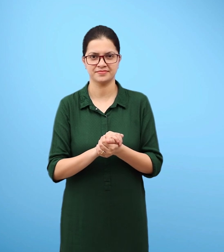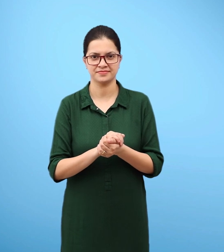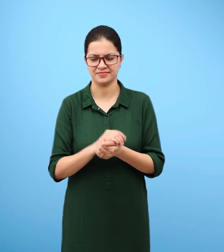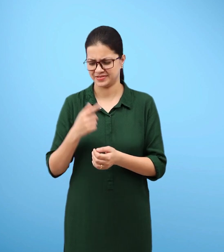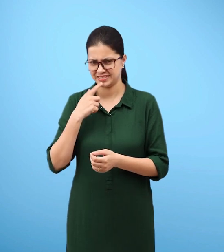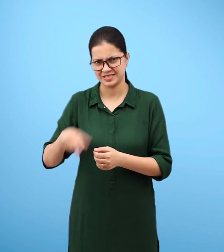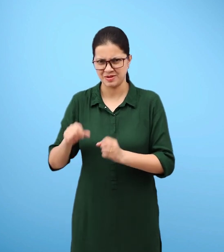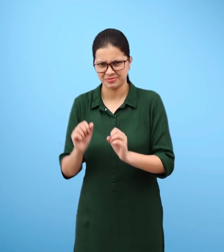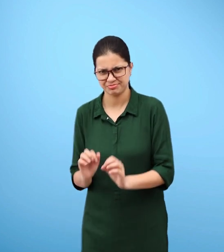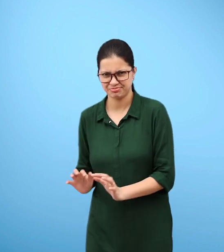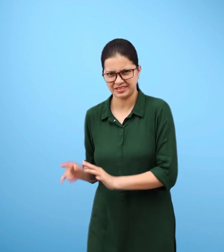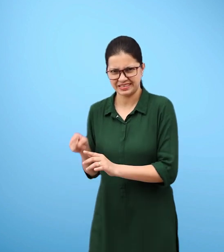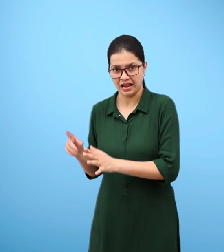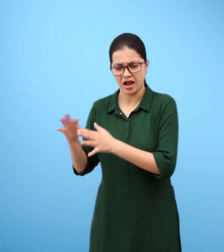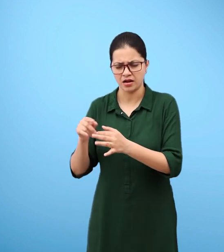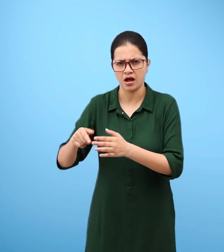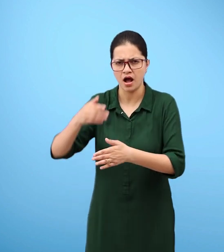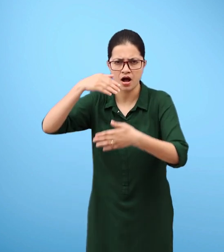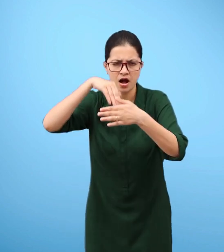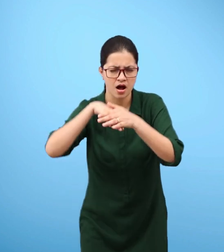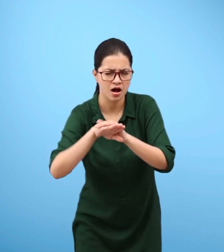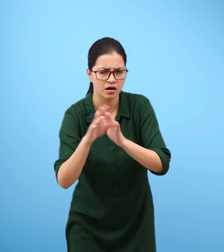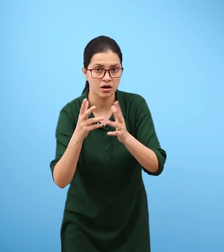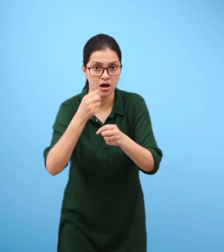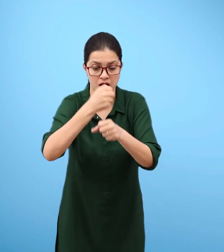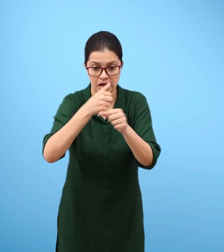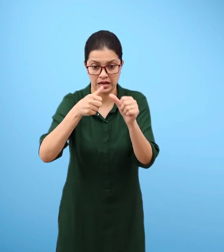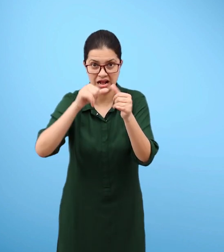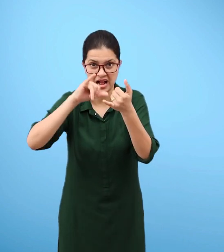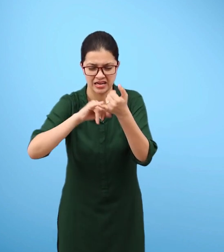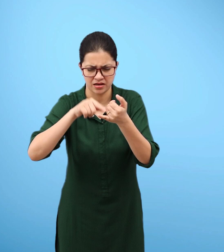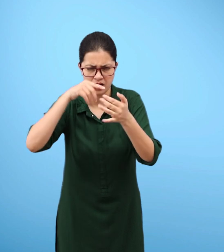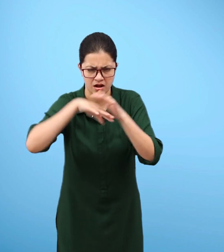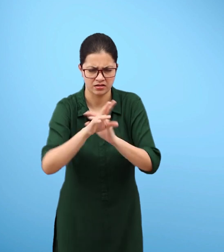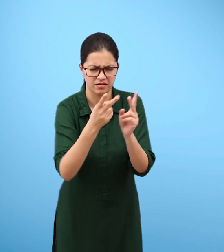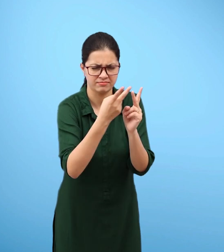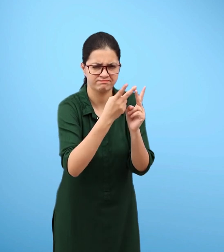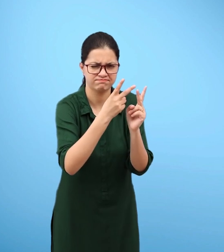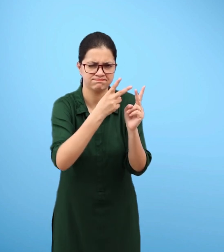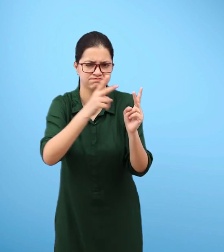Smoke contains a few gases and fine dust particles and is often harmful.